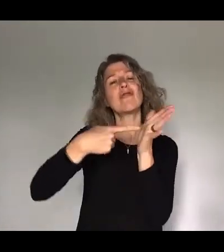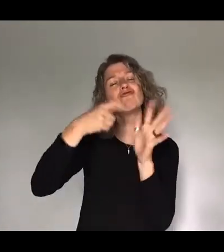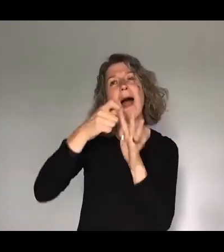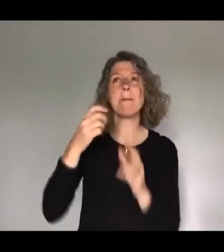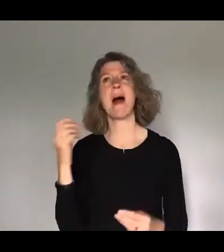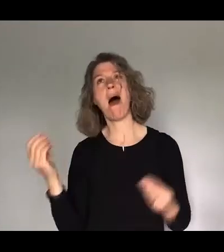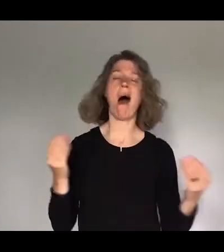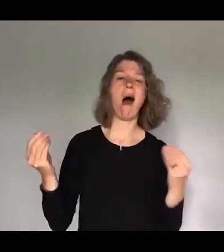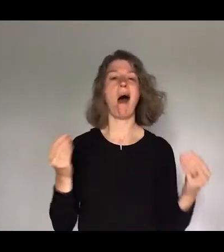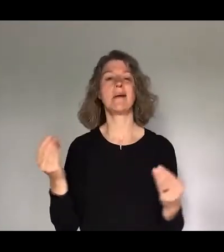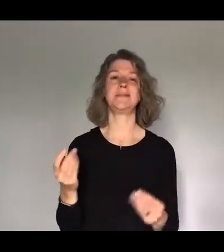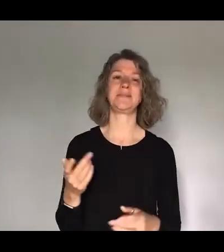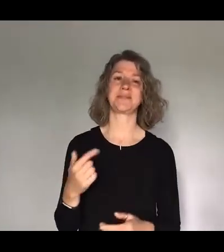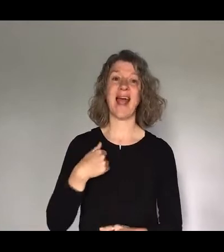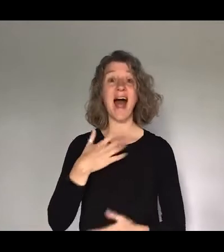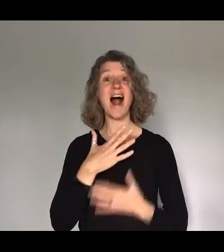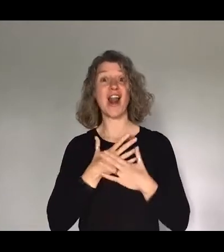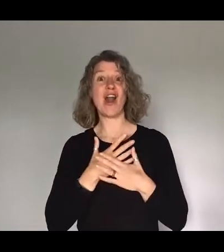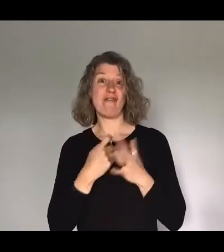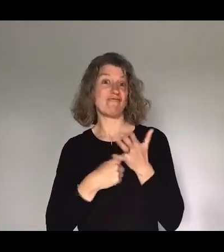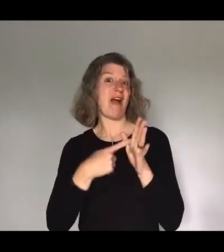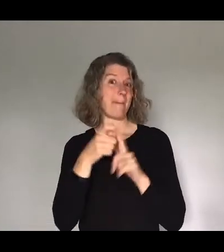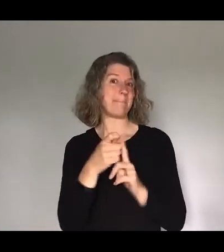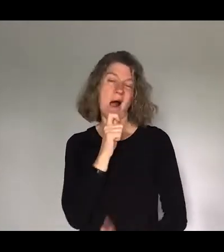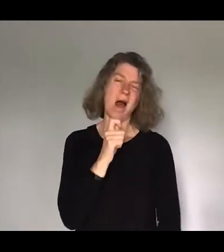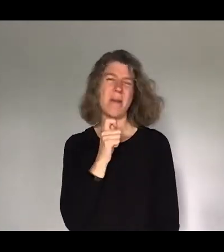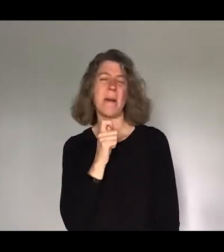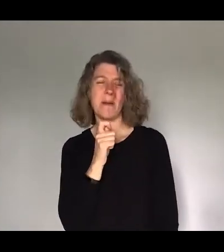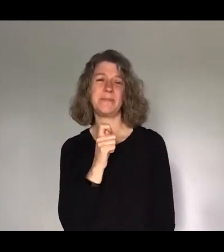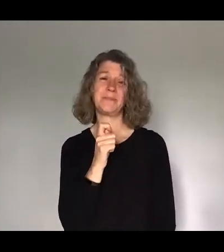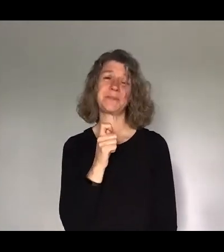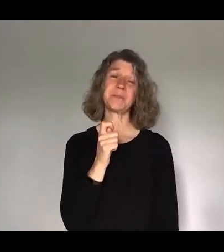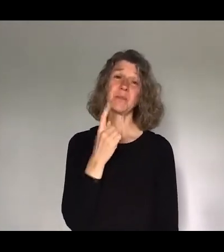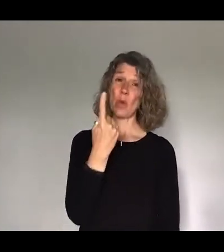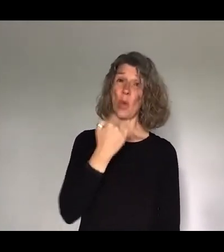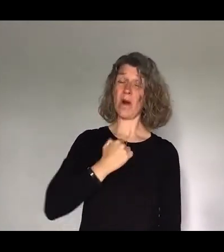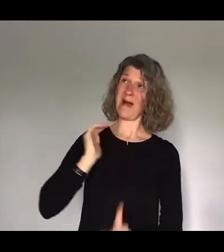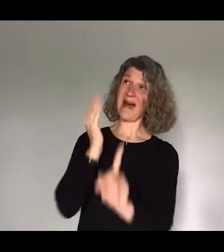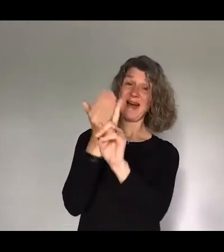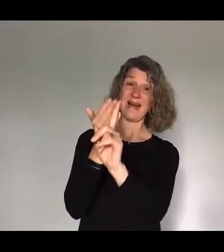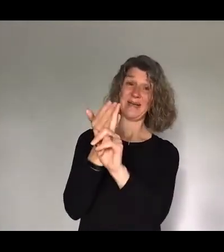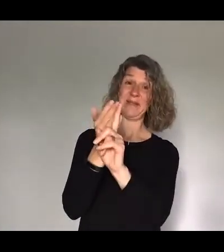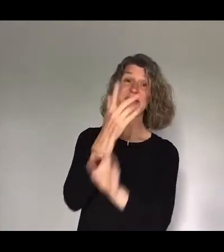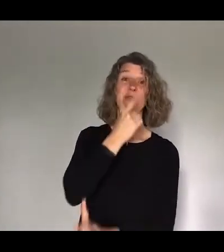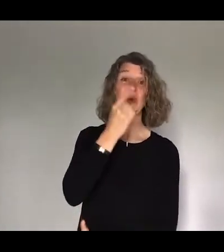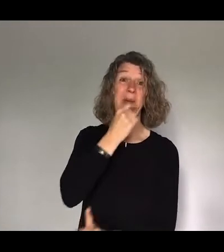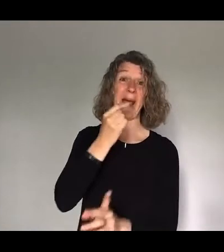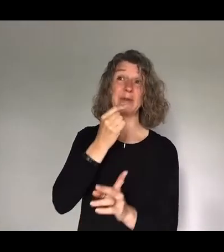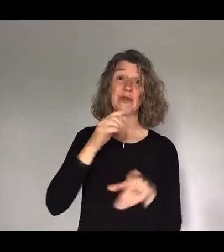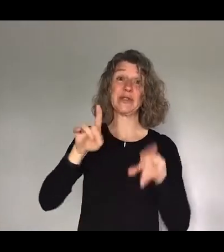I love a good rap song I really do and one of my life goals is to be able to keep up with like Dizzy Rask or